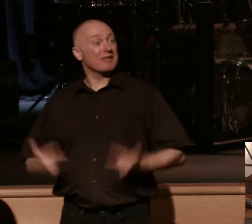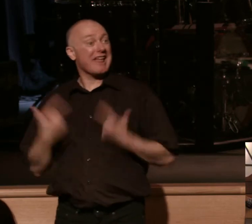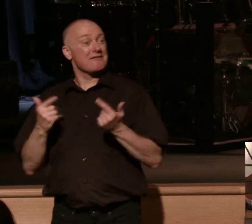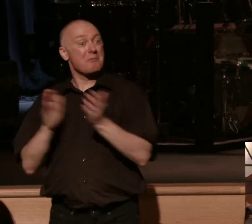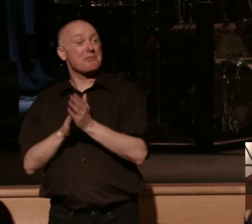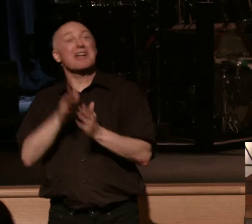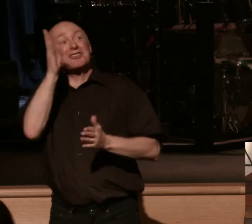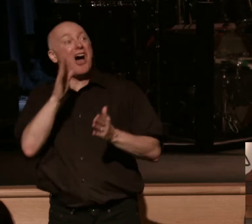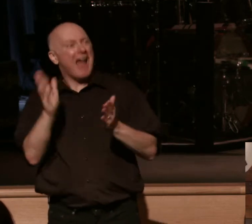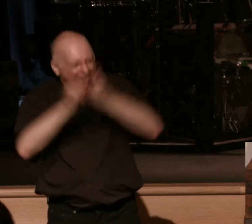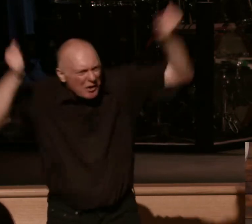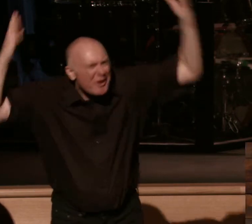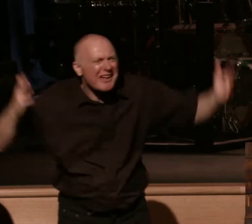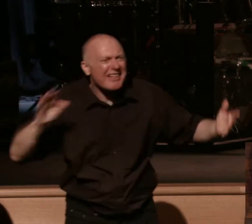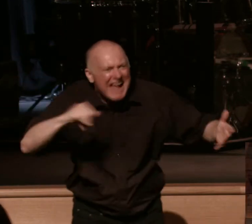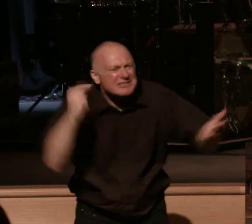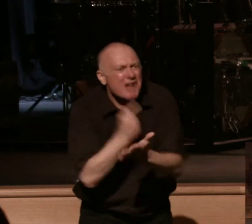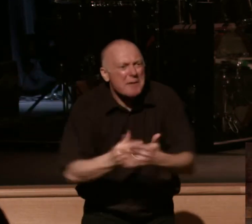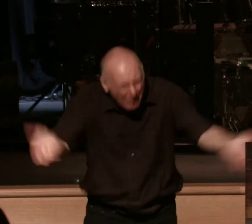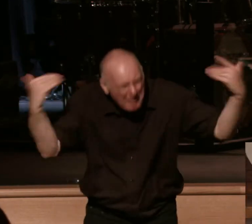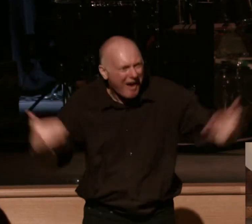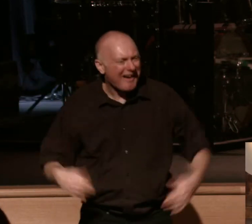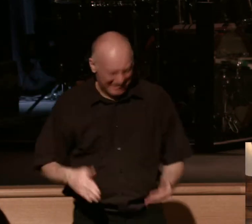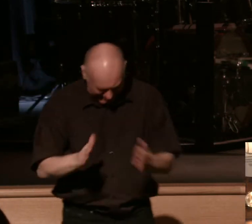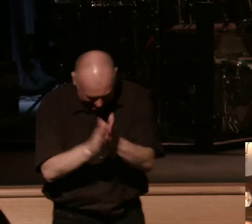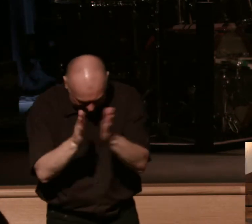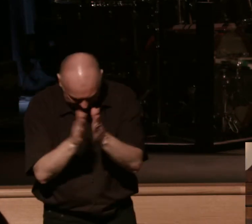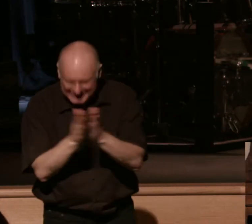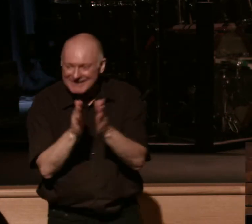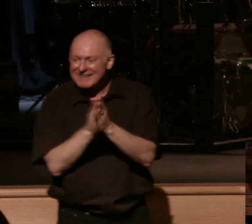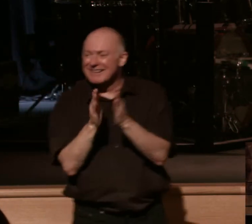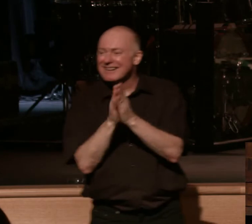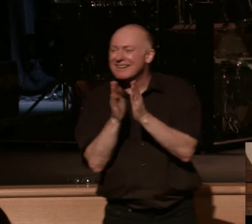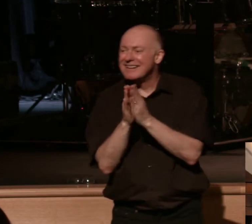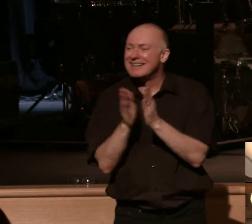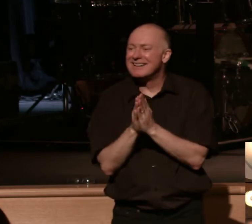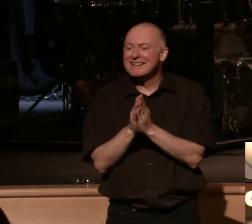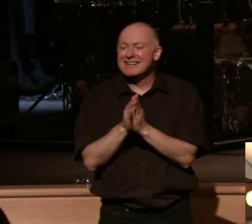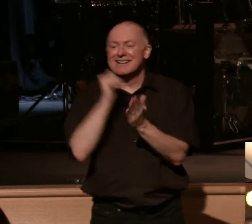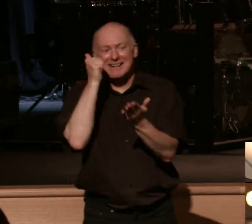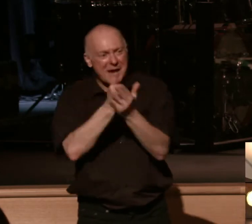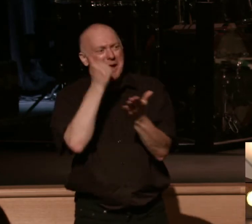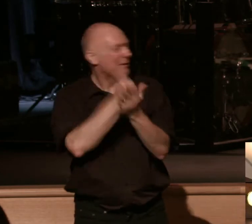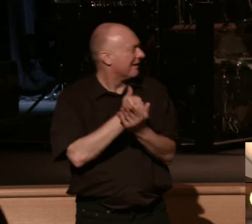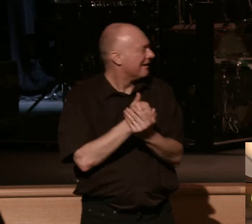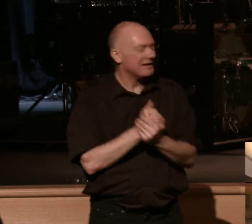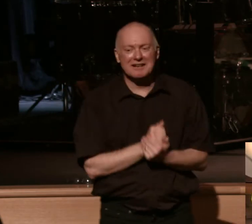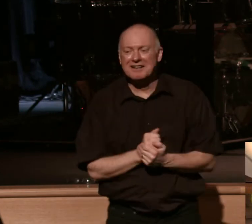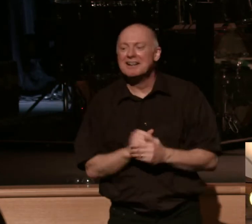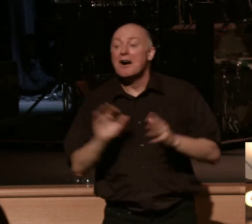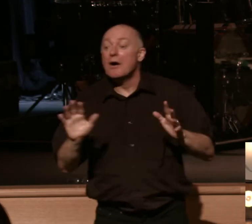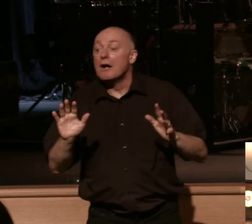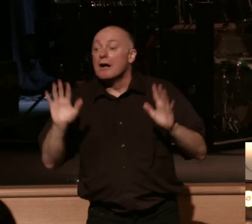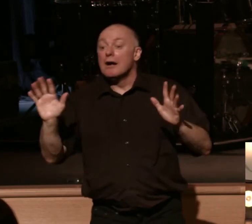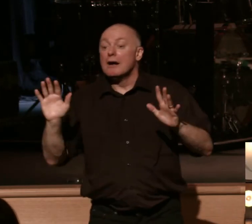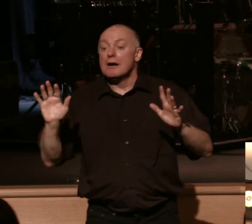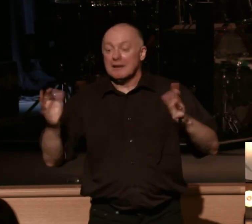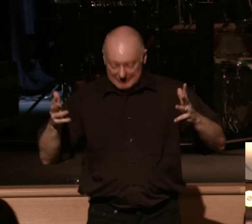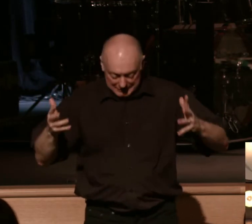hallelujah. That's the gospel, man. That's the gospel, all right? So, so, amen. Clap, clap, clap. Love clapping, okay? Outer nature wasting